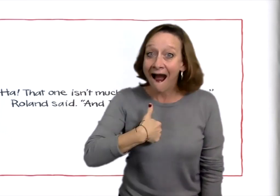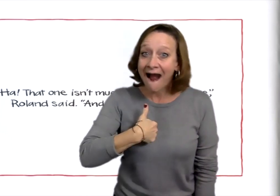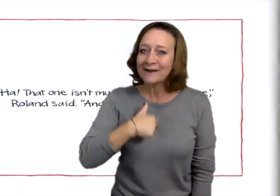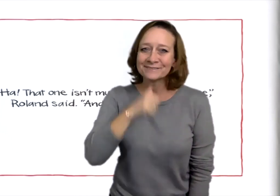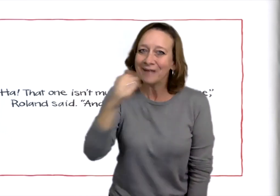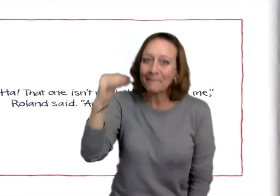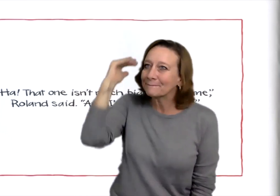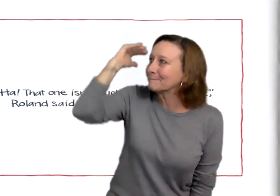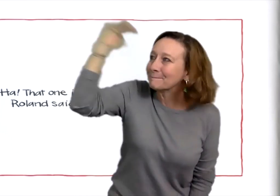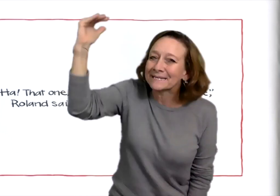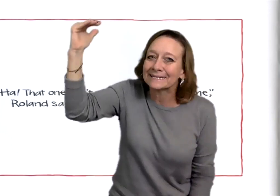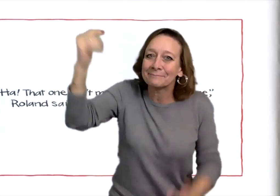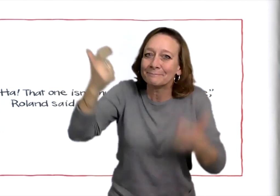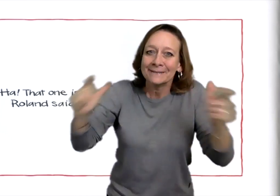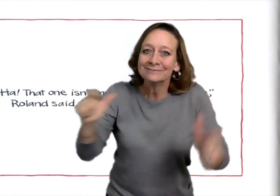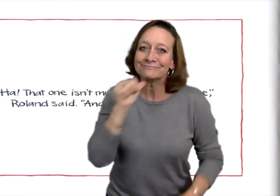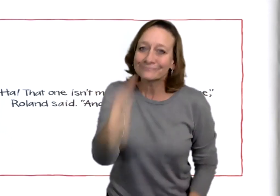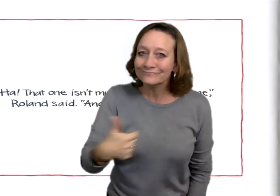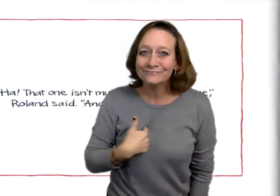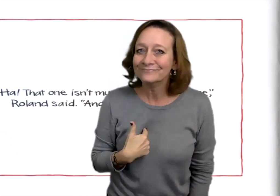And I'm not very big.